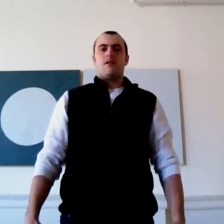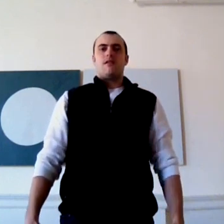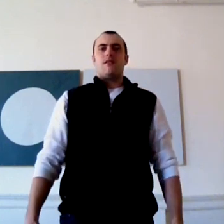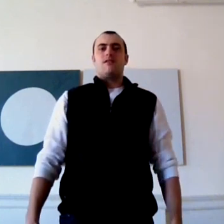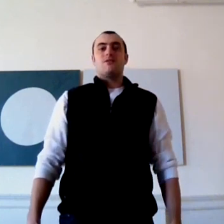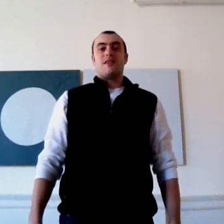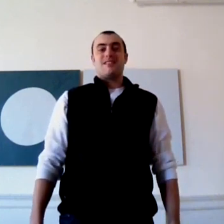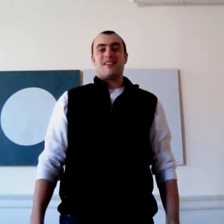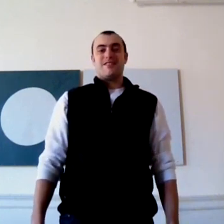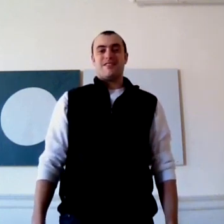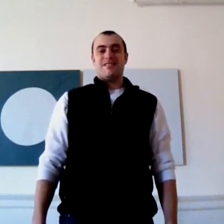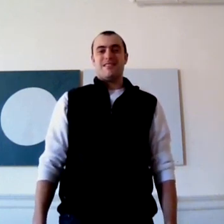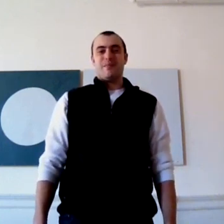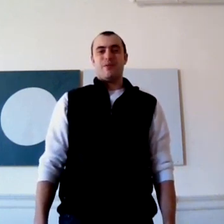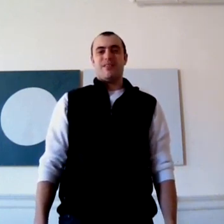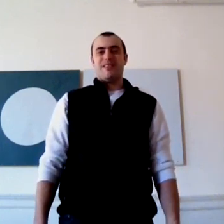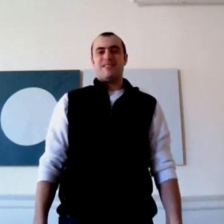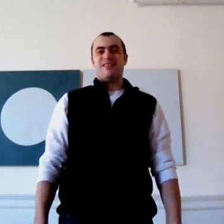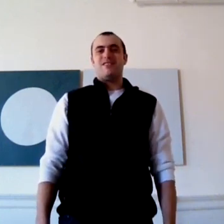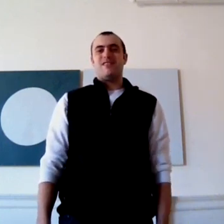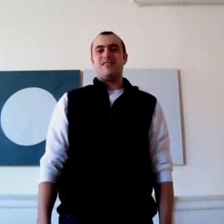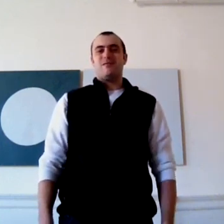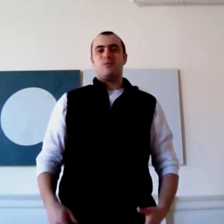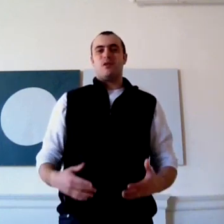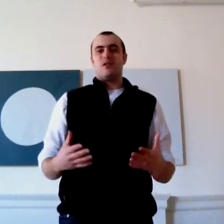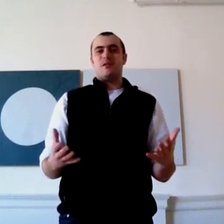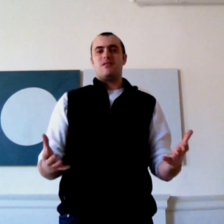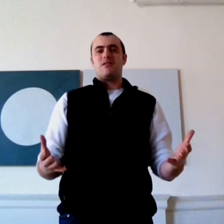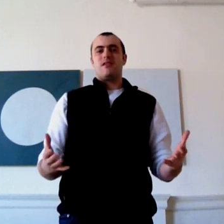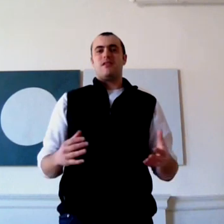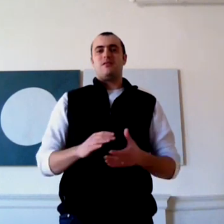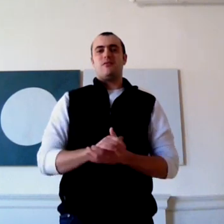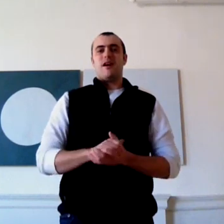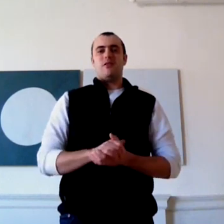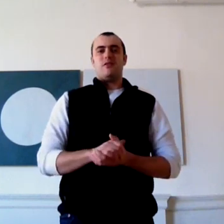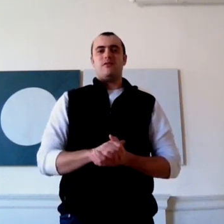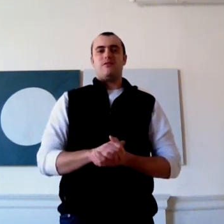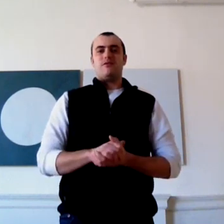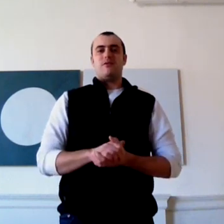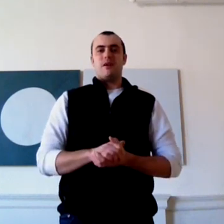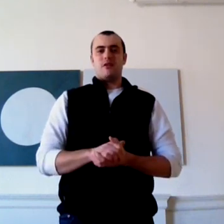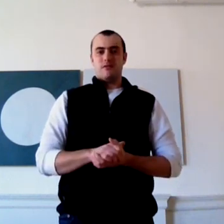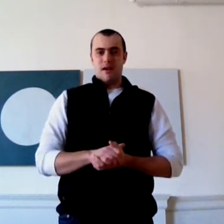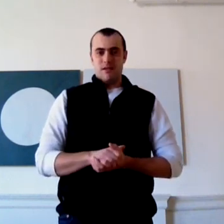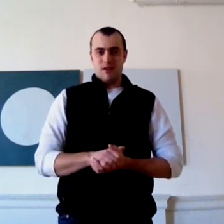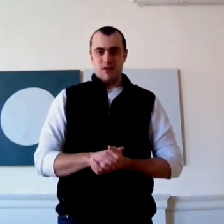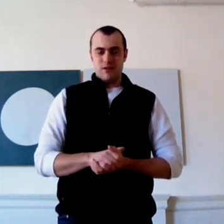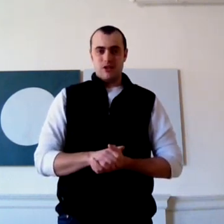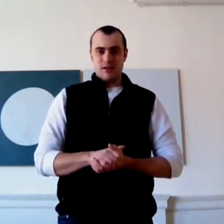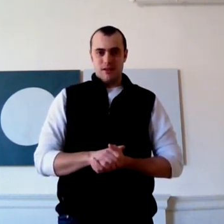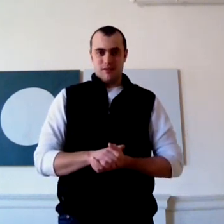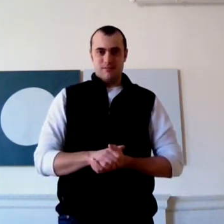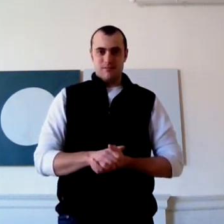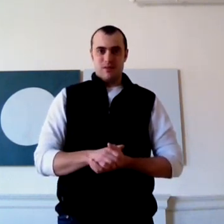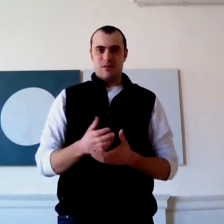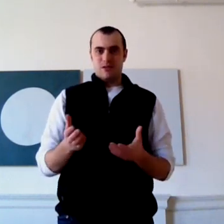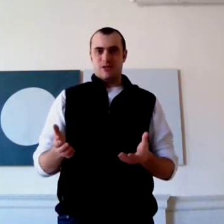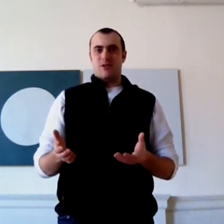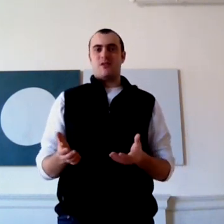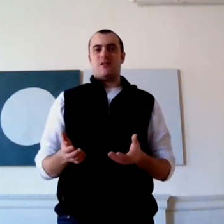So next session at Brooklyn Ten Chi, we're going to be starting a new round of Marriage in Heaven and Earth, Chi Gung, but I was just showing you.